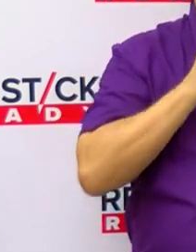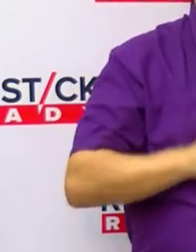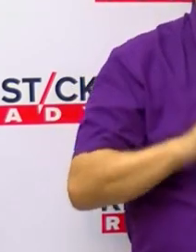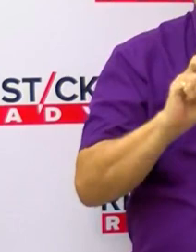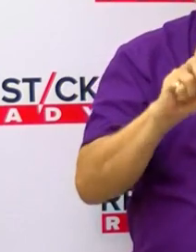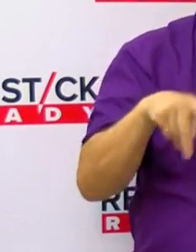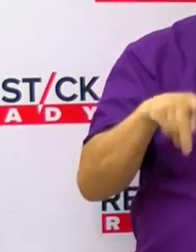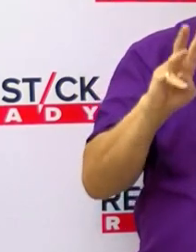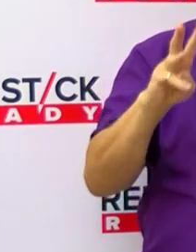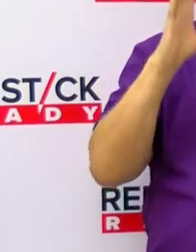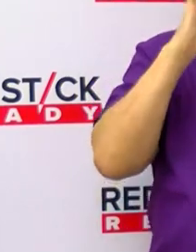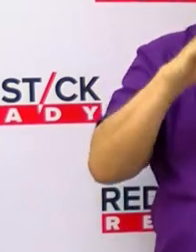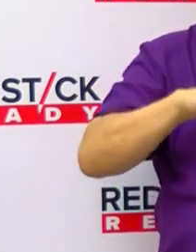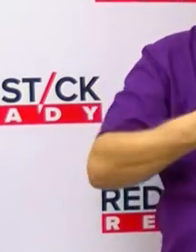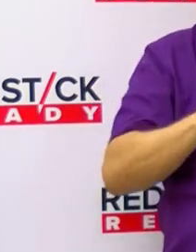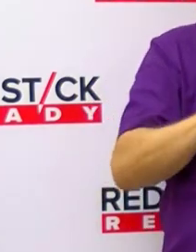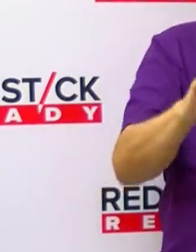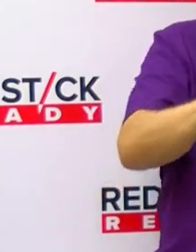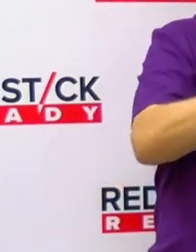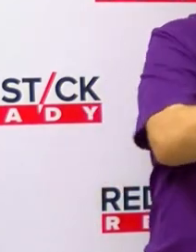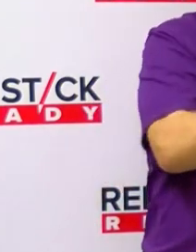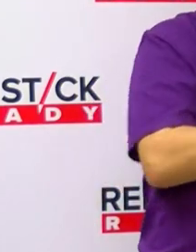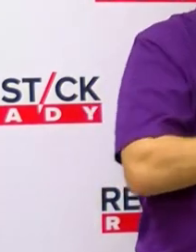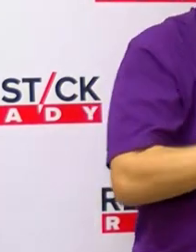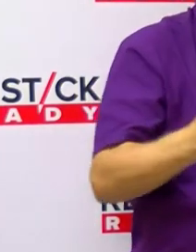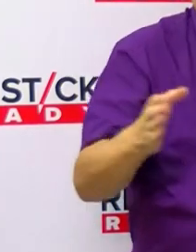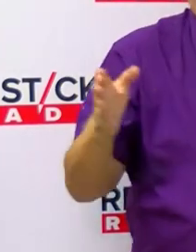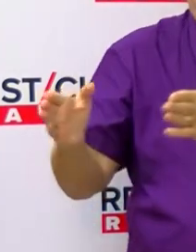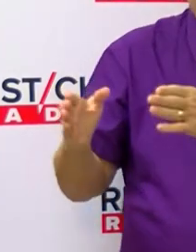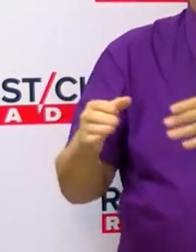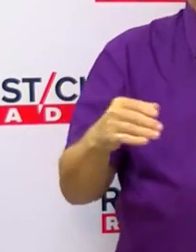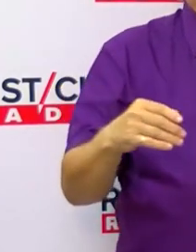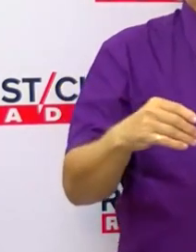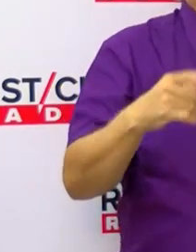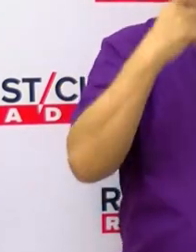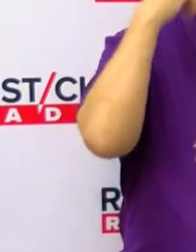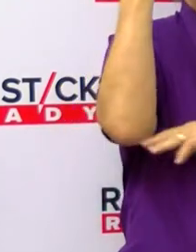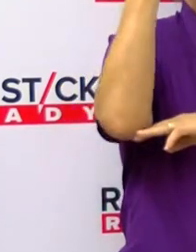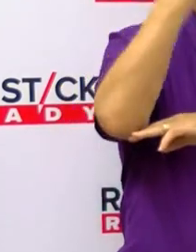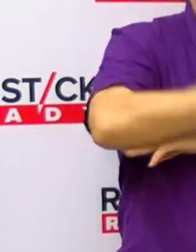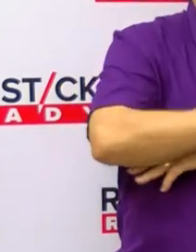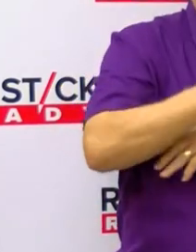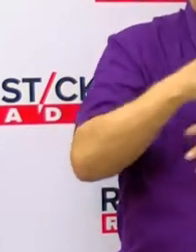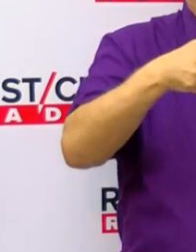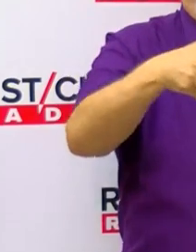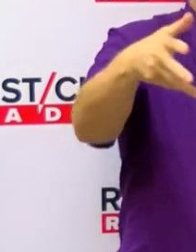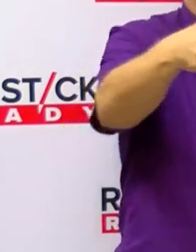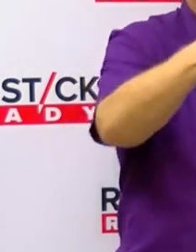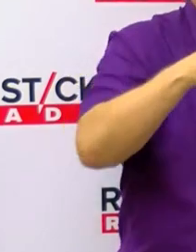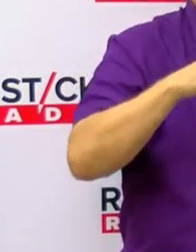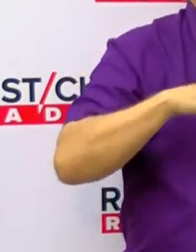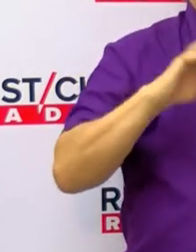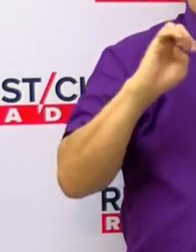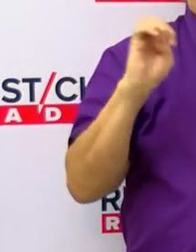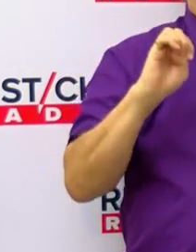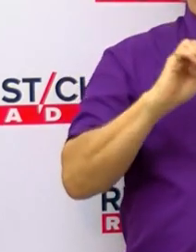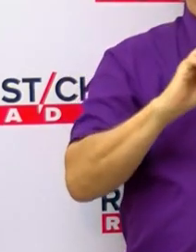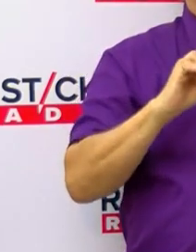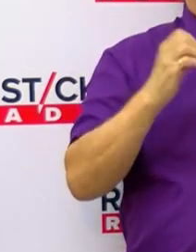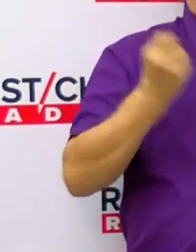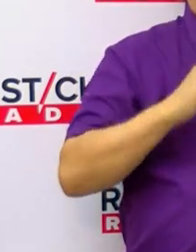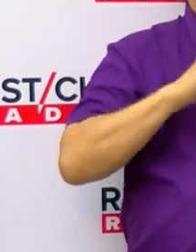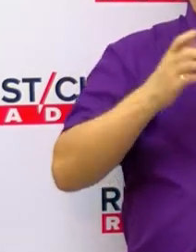DPW will begin clearing roadways of downed trees and debris so emergency vehicles can get through.